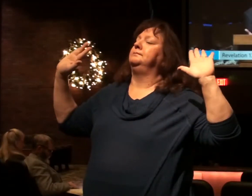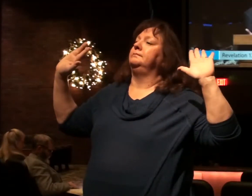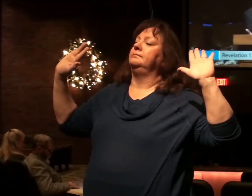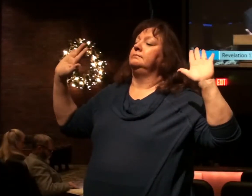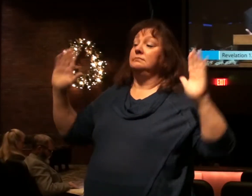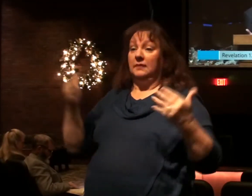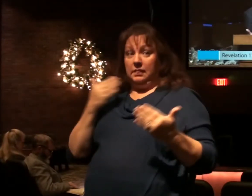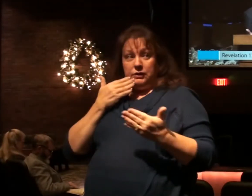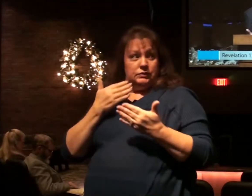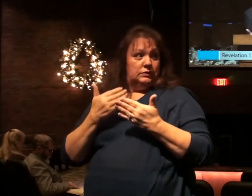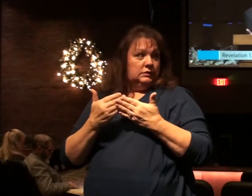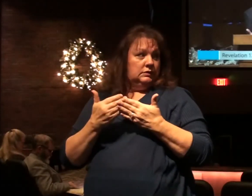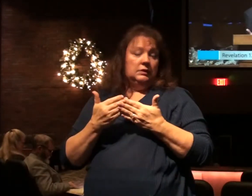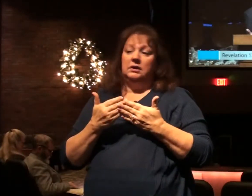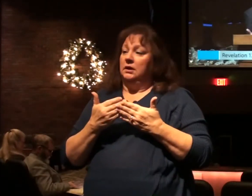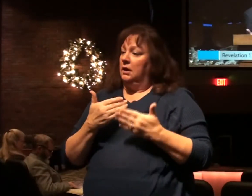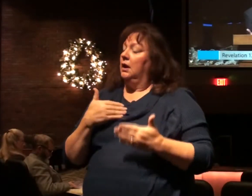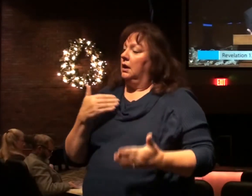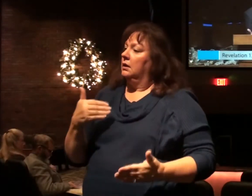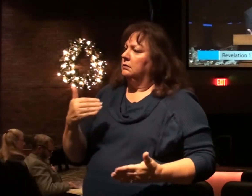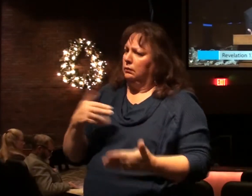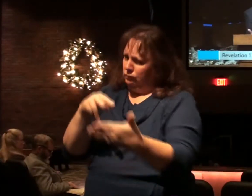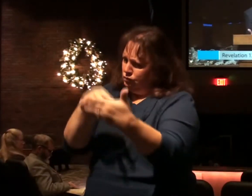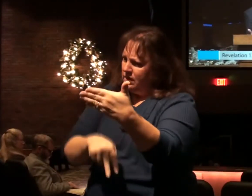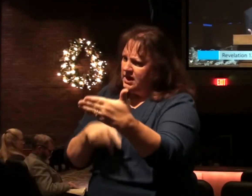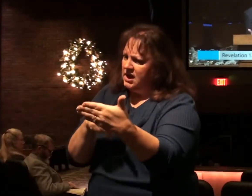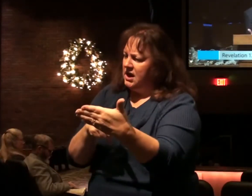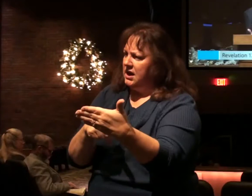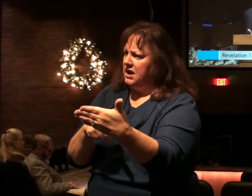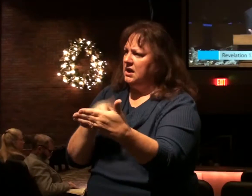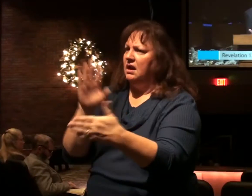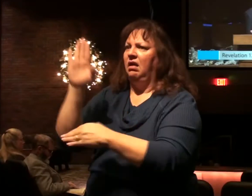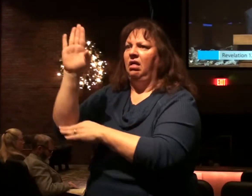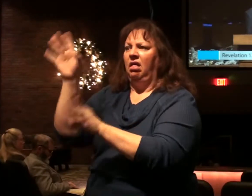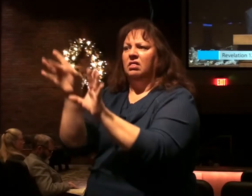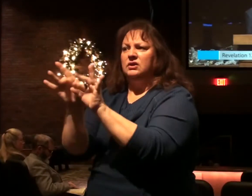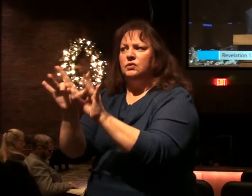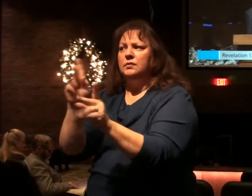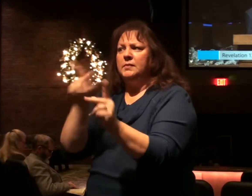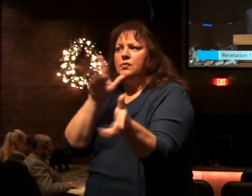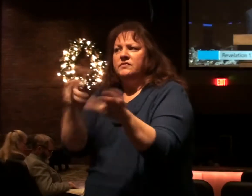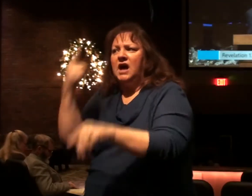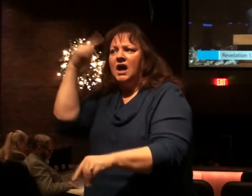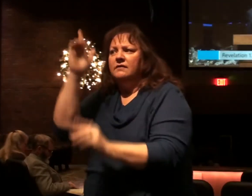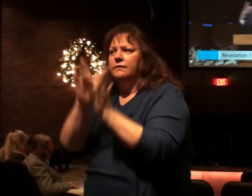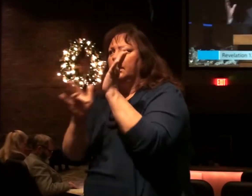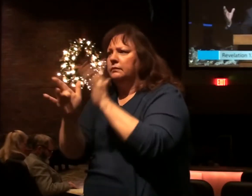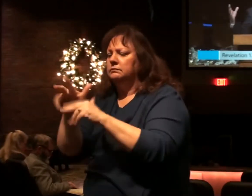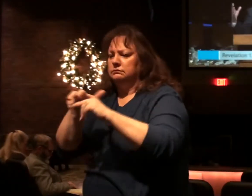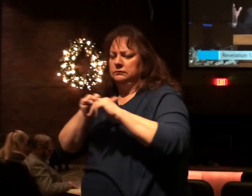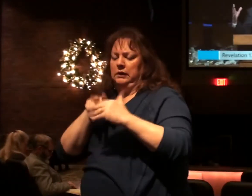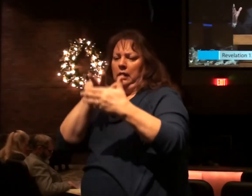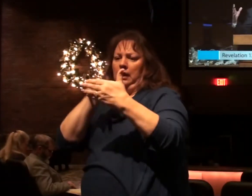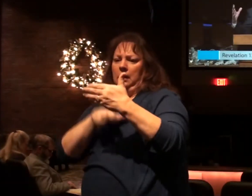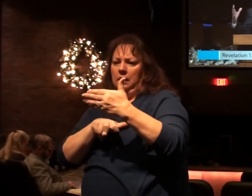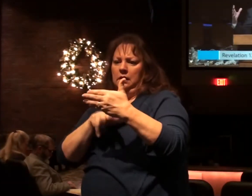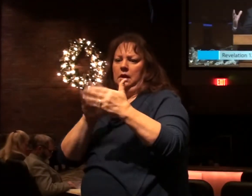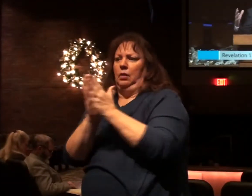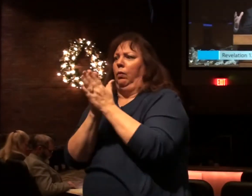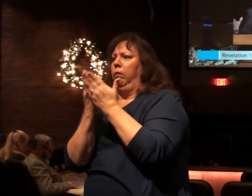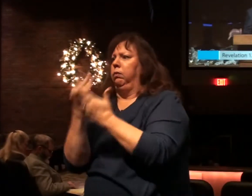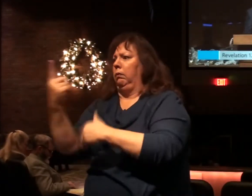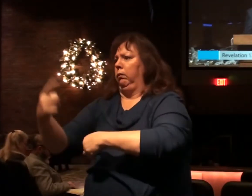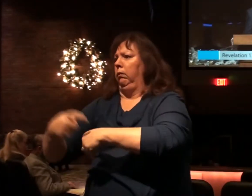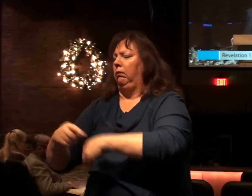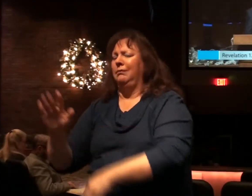It's good. I recommend periodically that you read some of the testimony of the martyrs. You don't have to sit down and read the whole